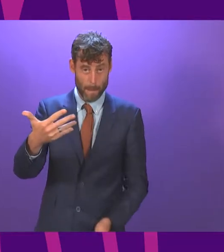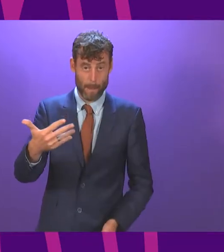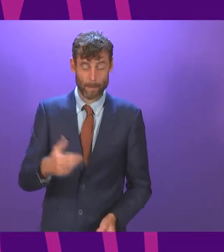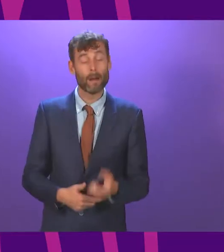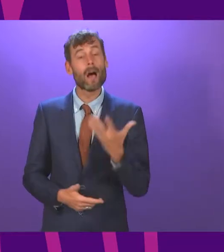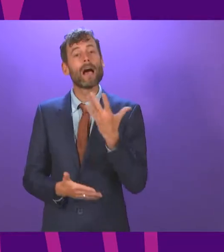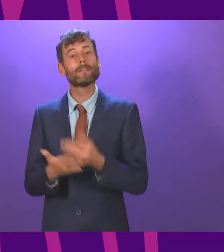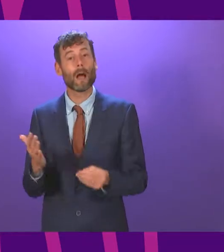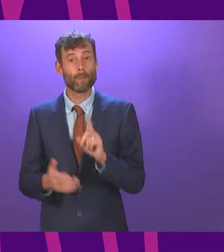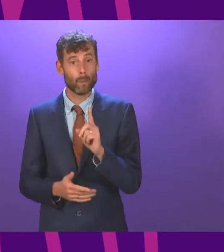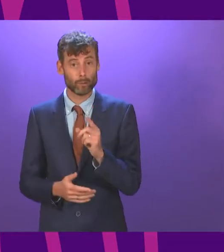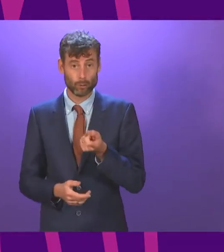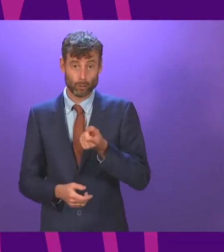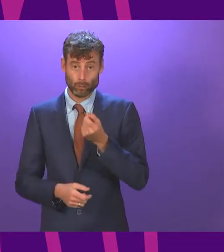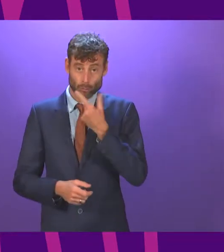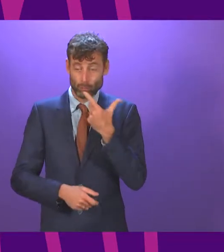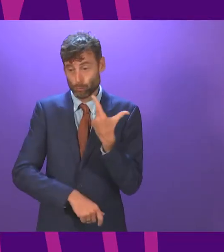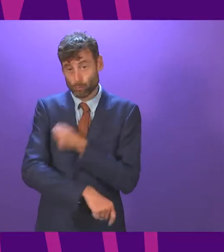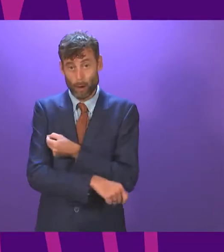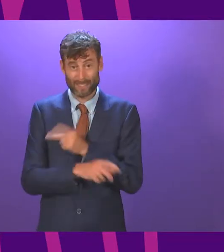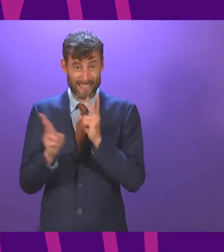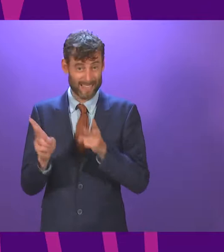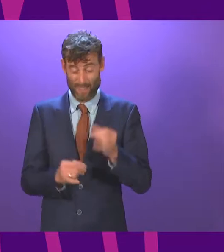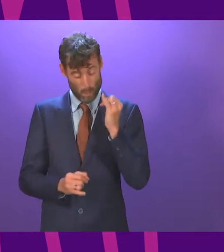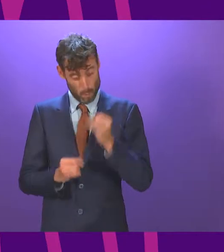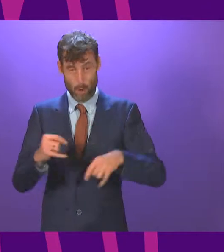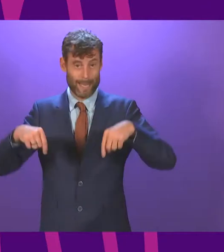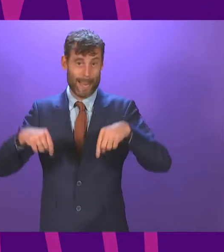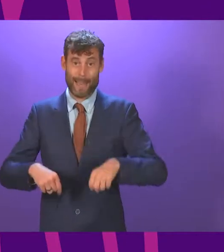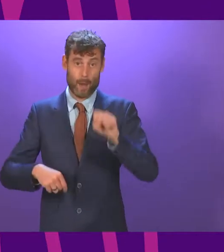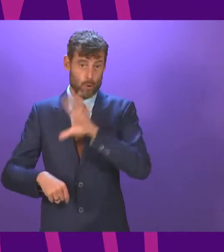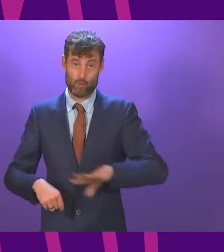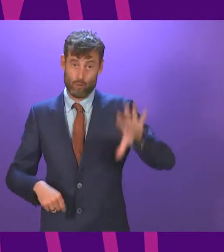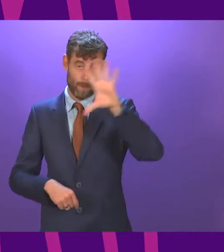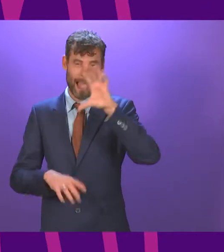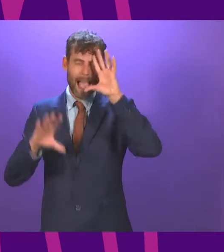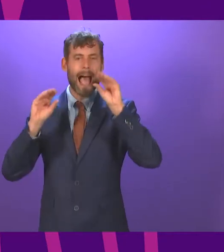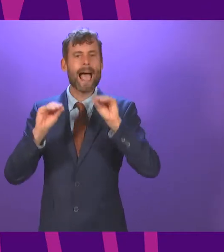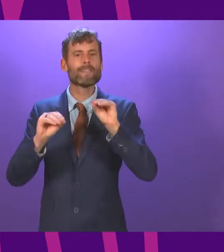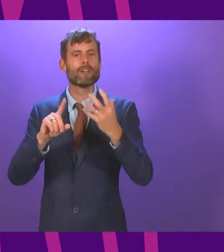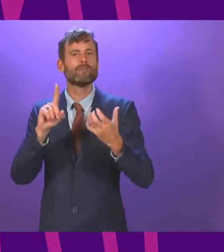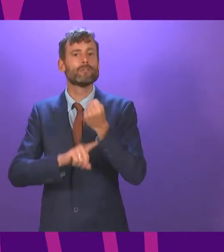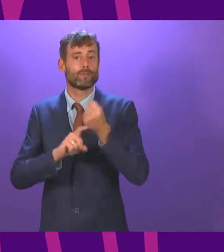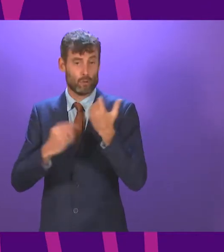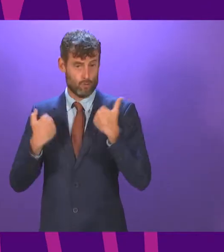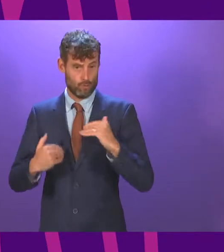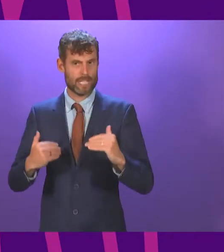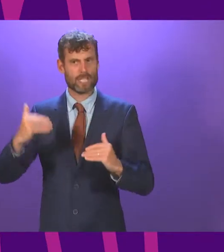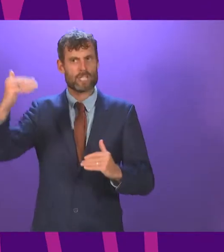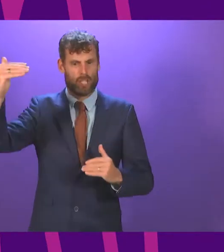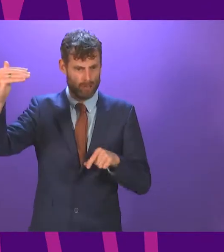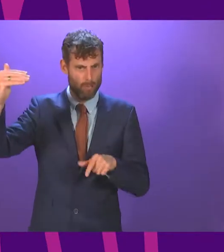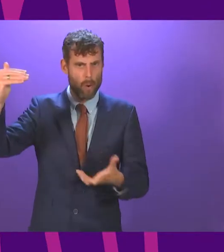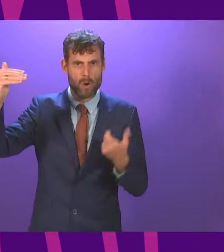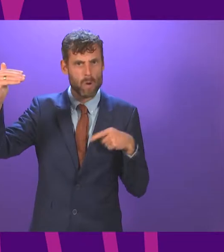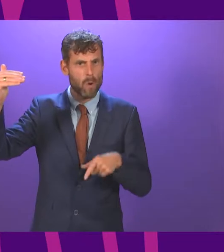in Europe. An attainment gap in education wider now than any year since 2017. Huge and growing